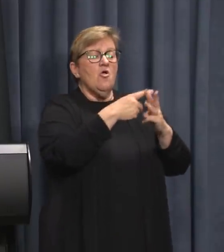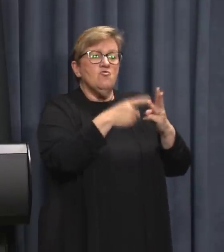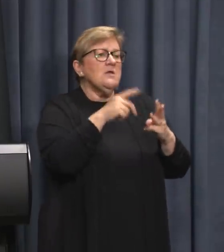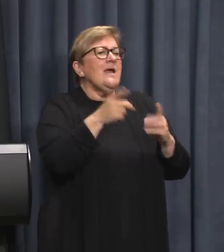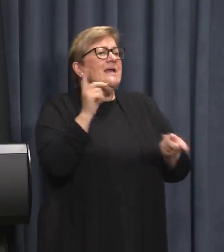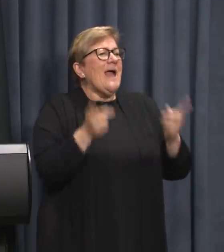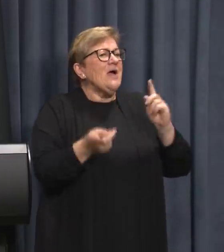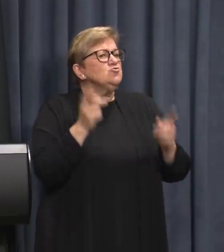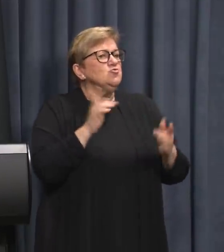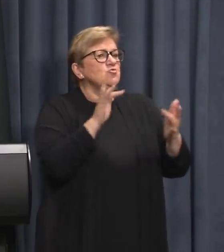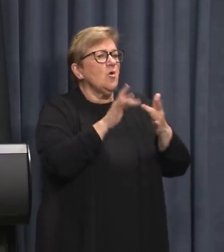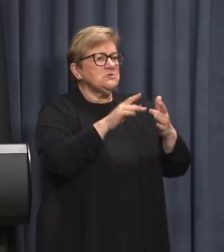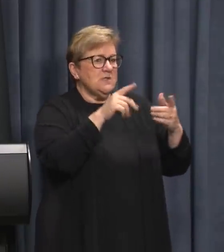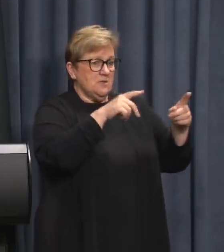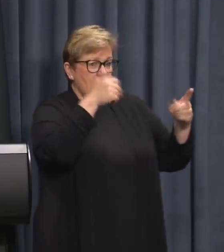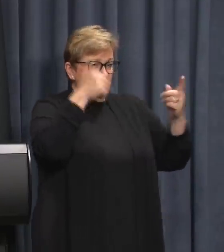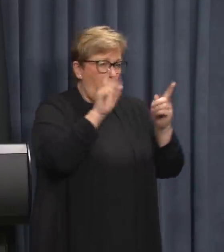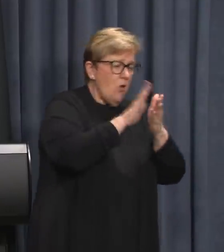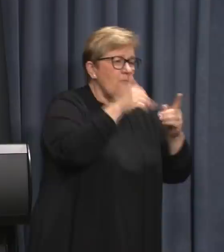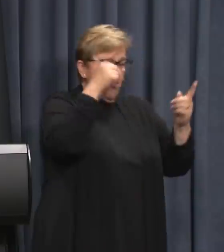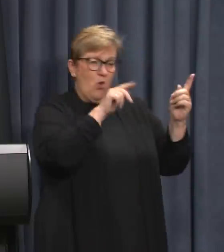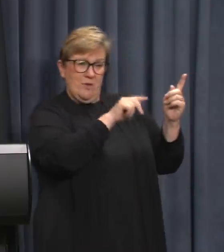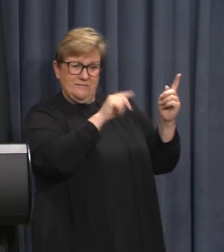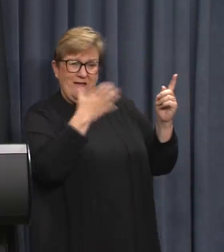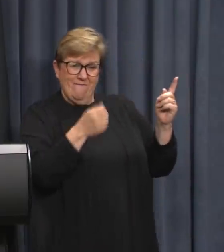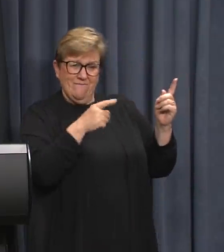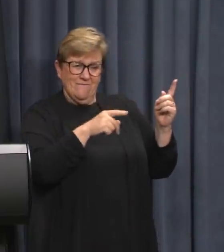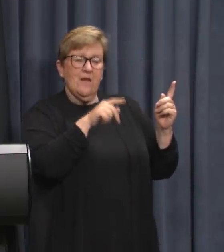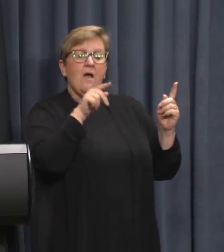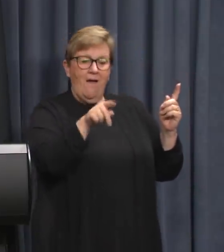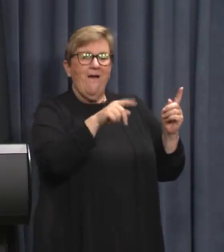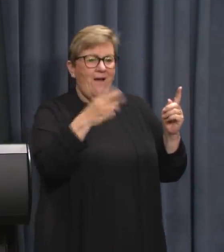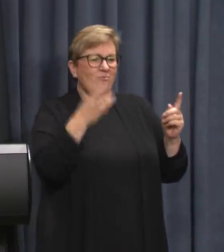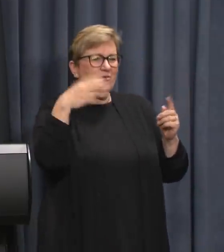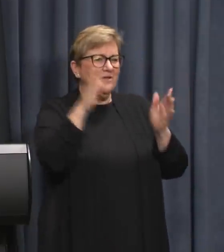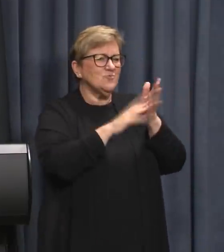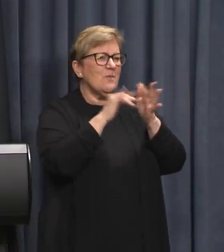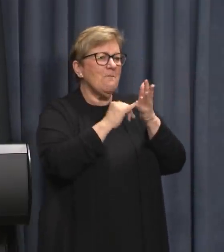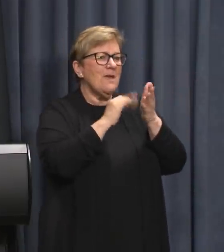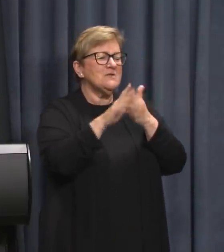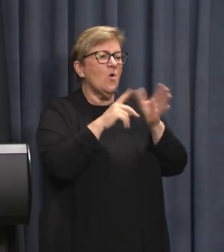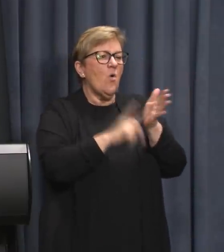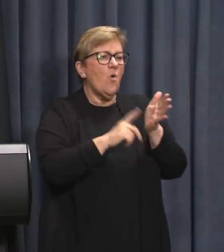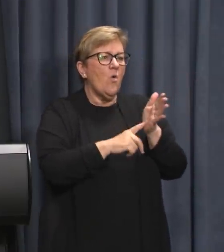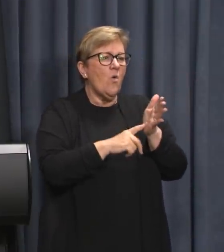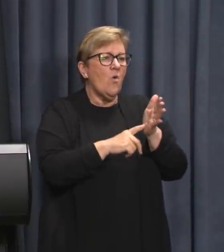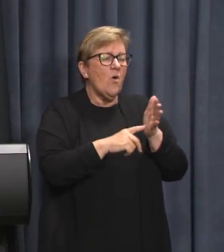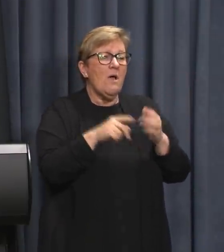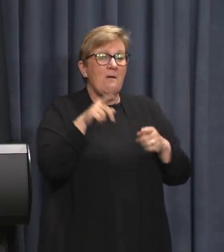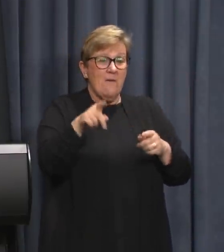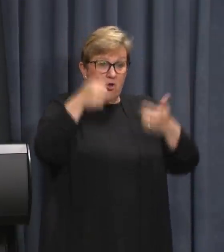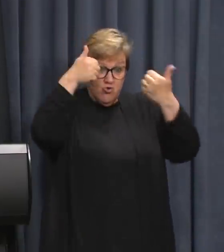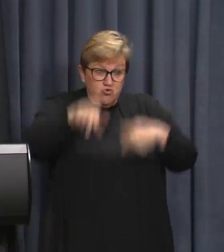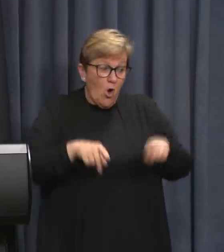casual contacts of case 1133 who also attended the Mess Hall event but were not known to case